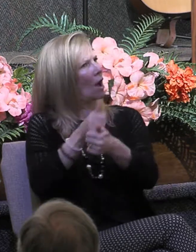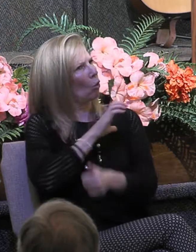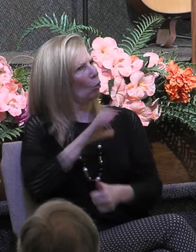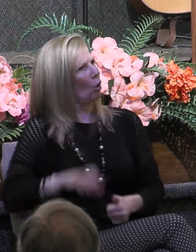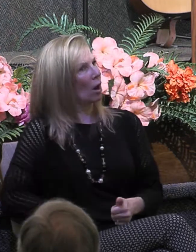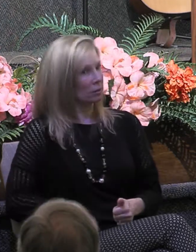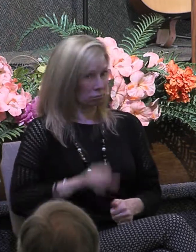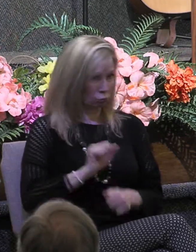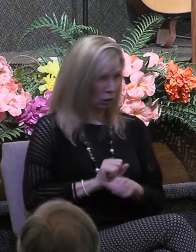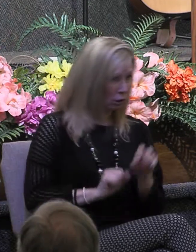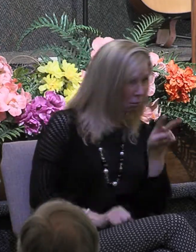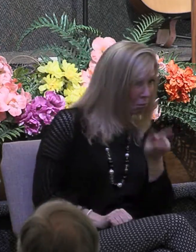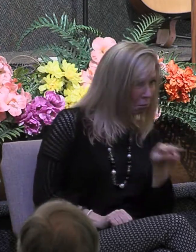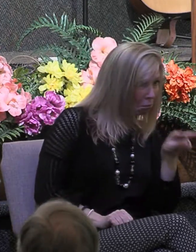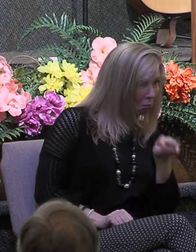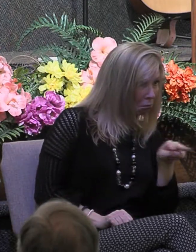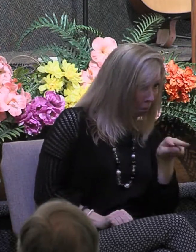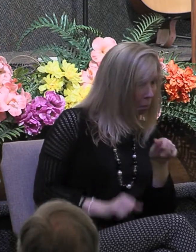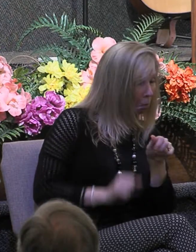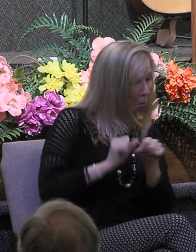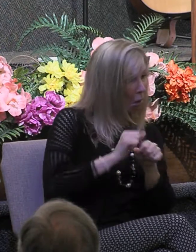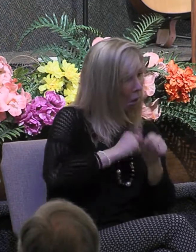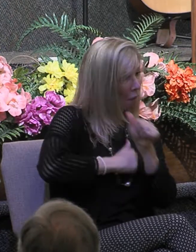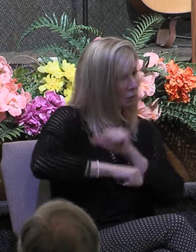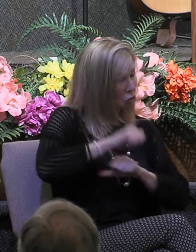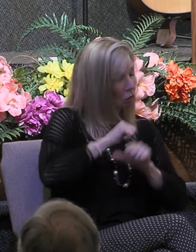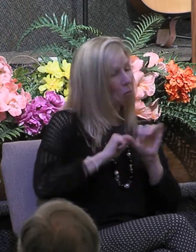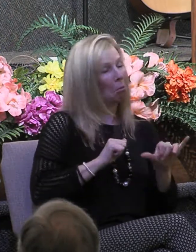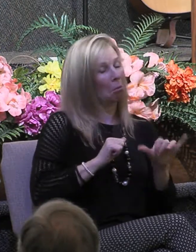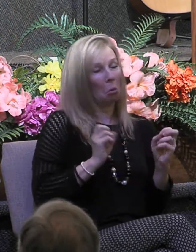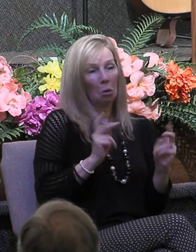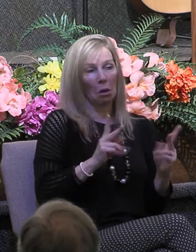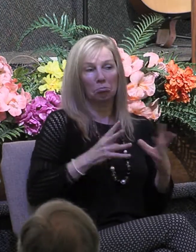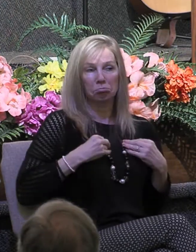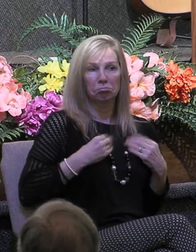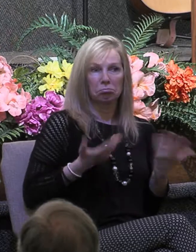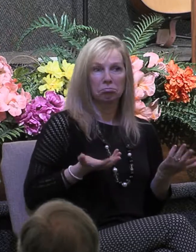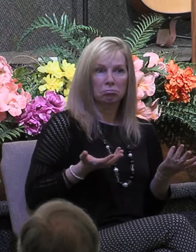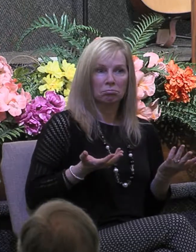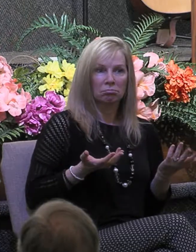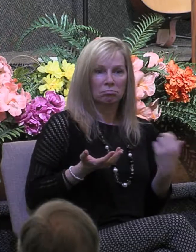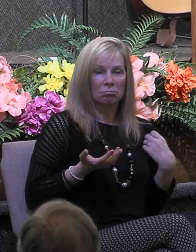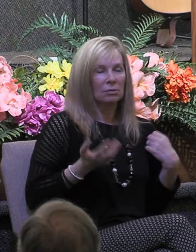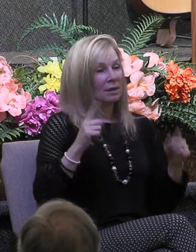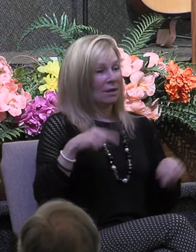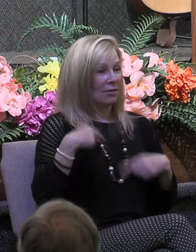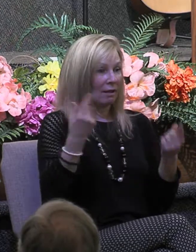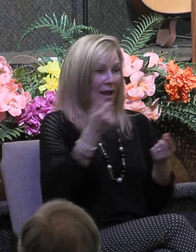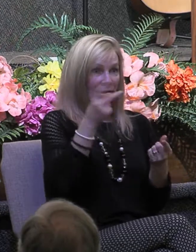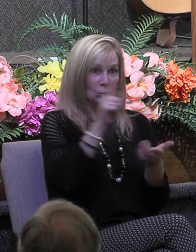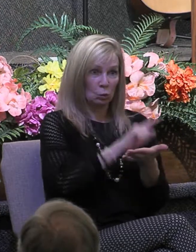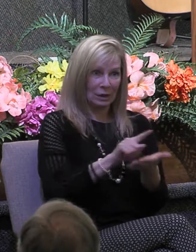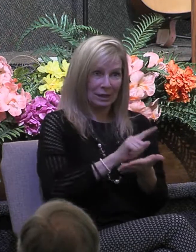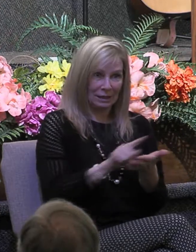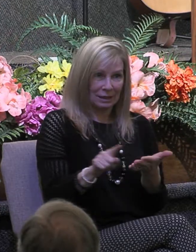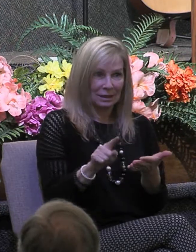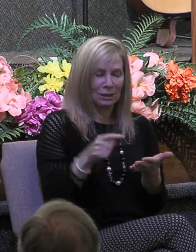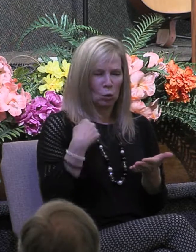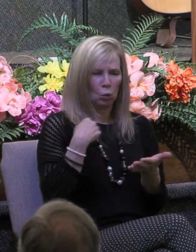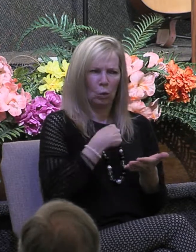by loving each other, as he has loved them. Now, for the last few weeks, we have been looking at the subject of the